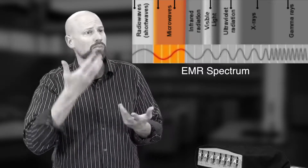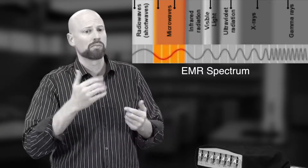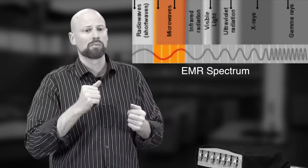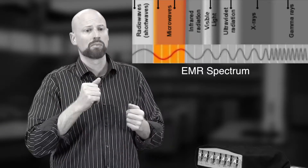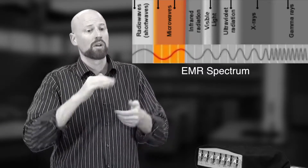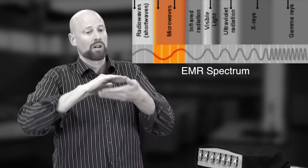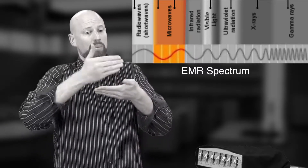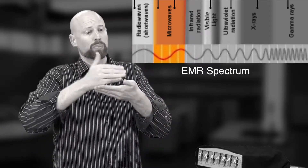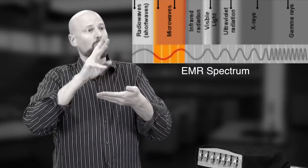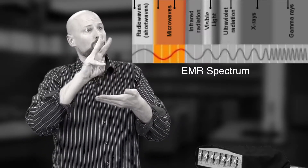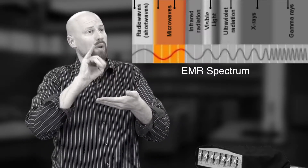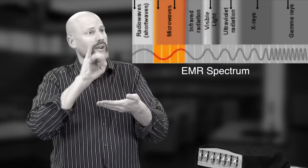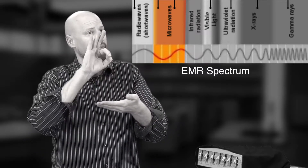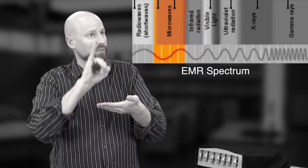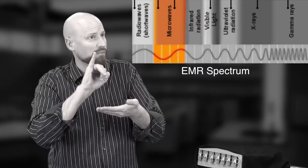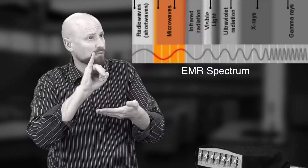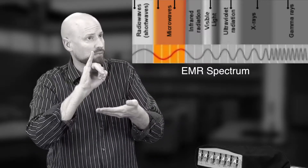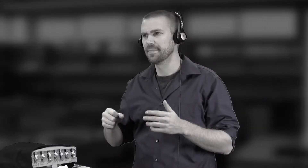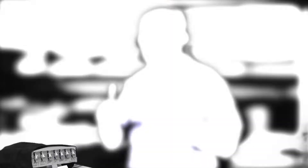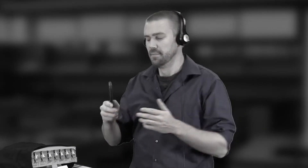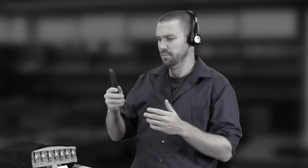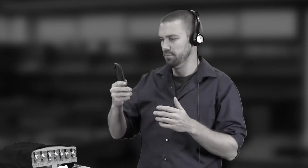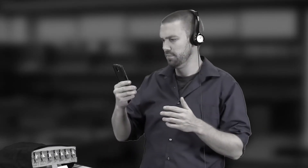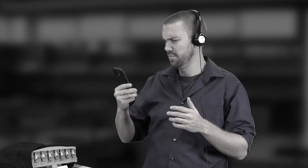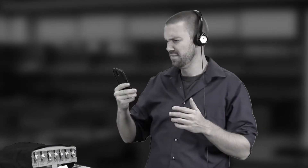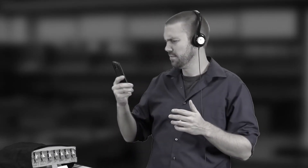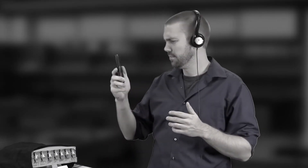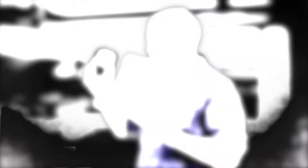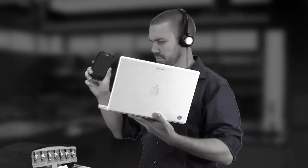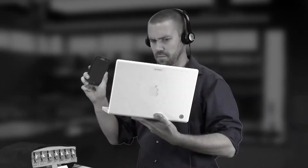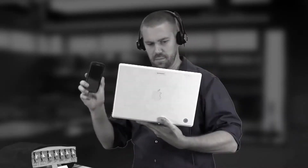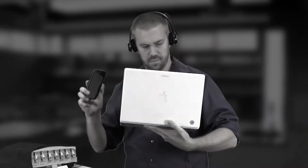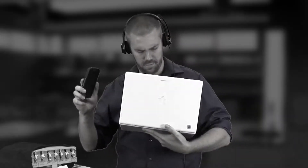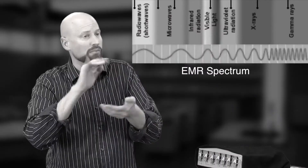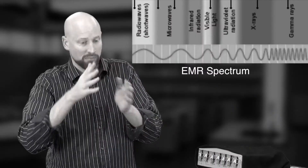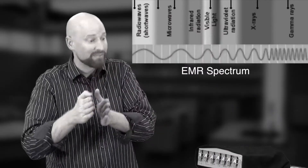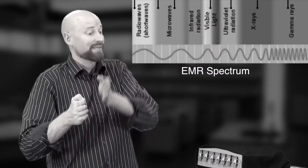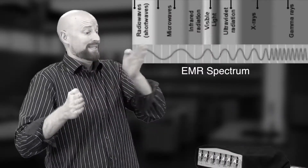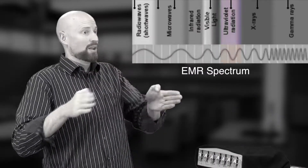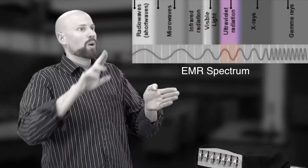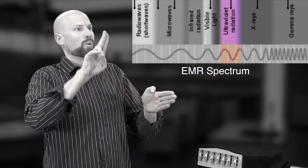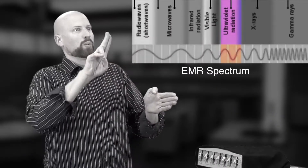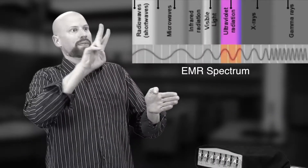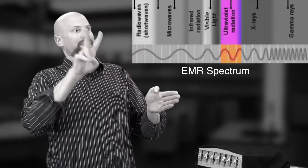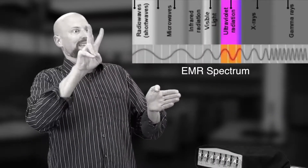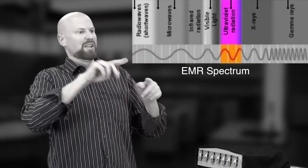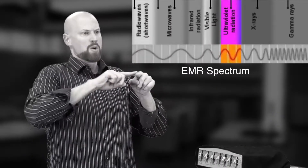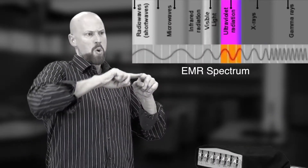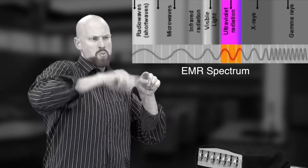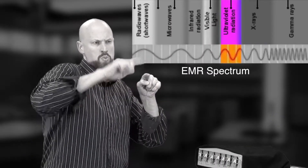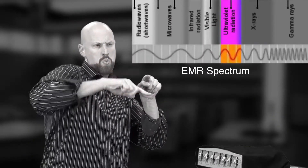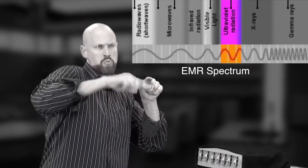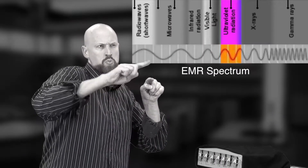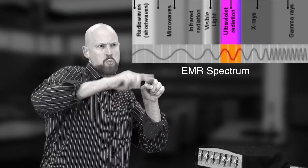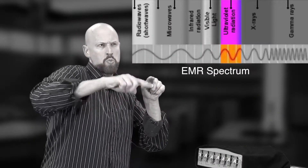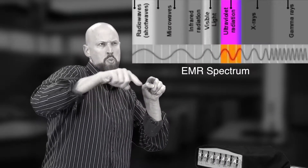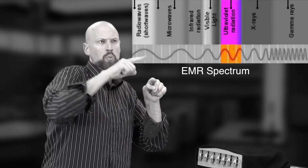Wi-Fi on your laptop. Oh! Where did this come from? Ultraviolet radiation has an even higher frequency.